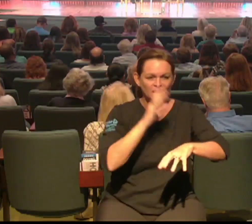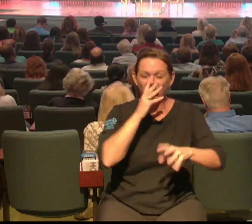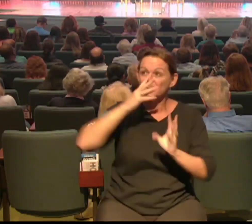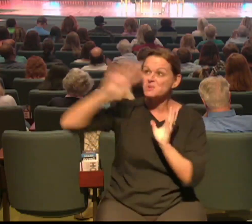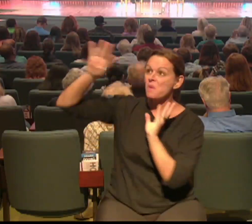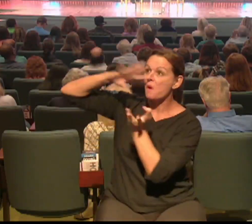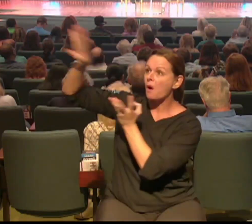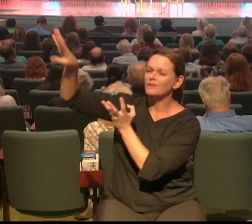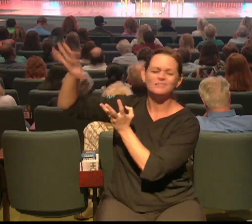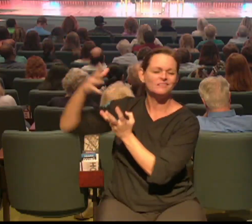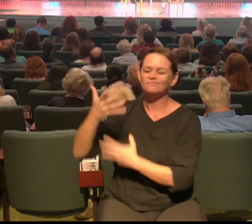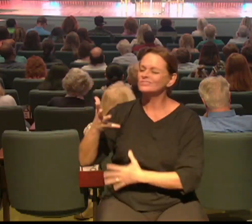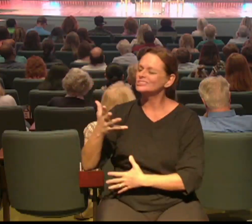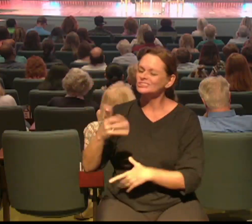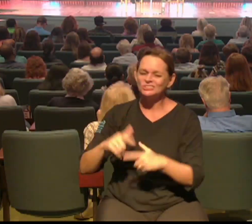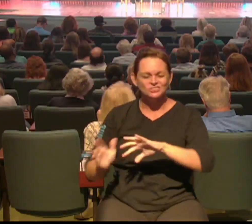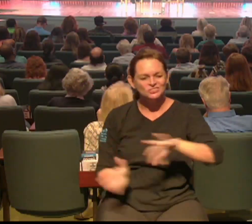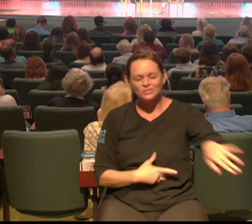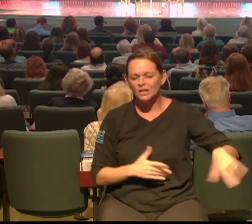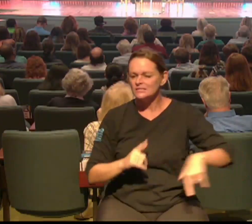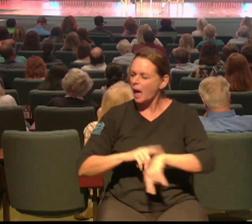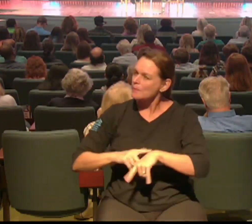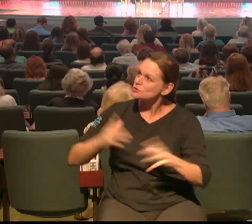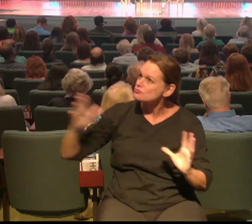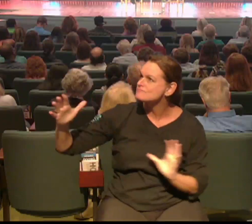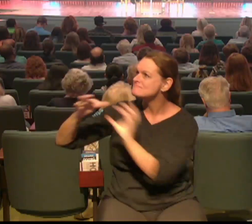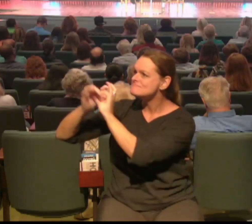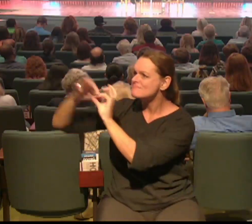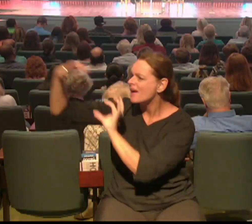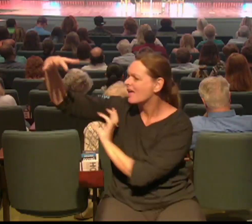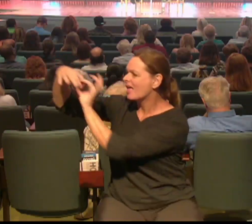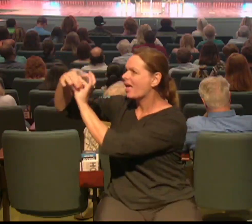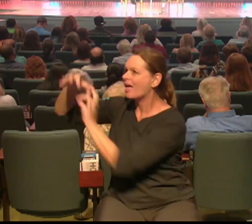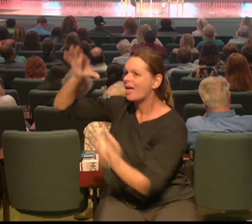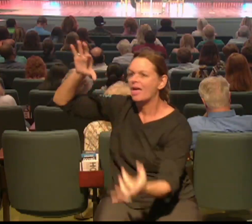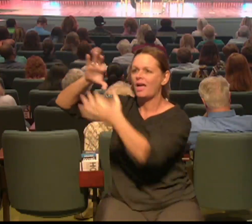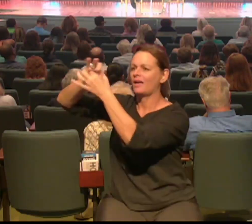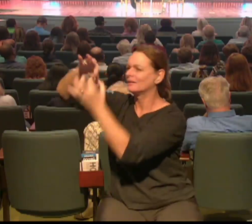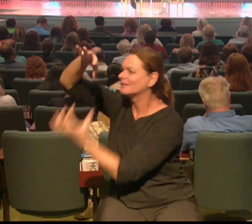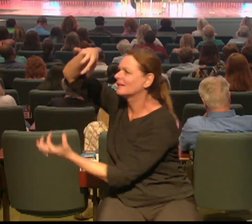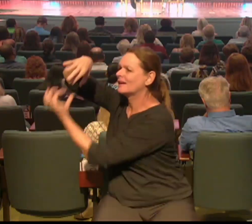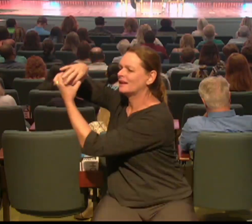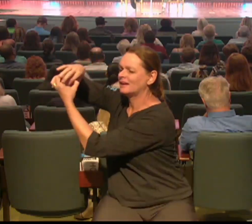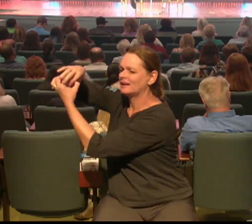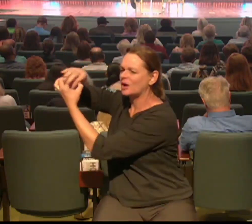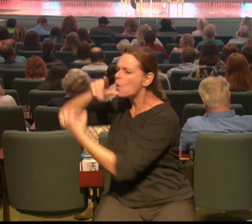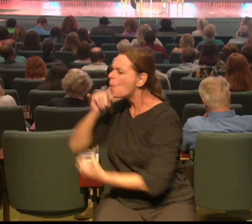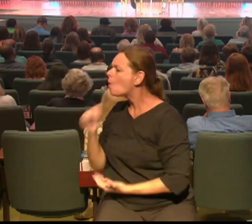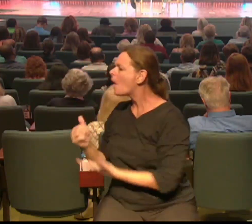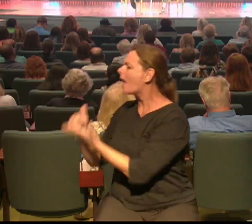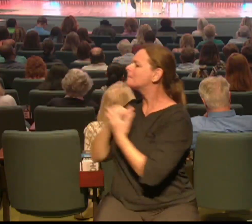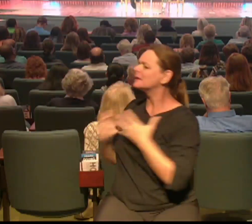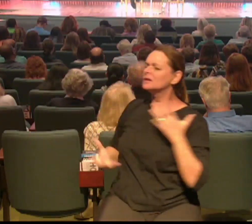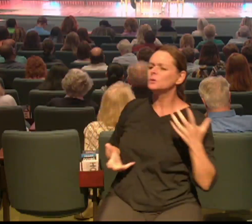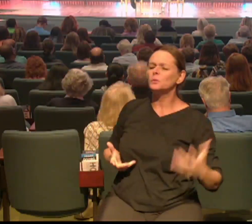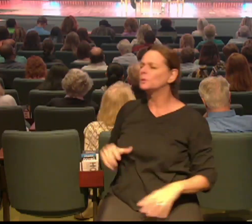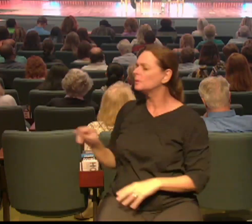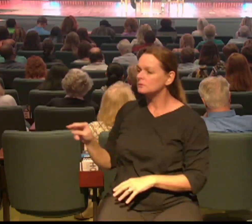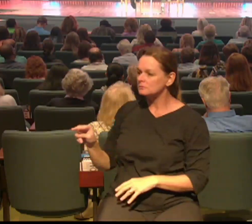follow him, he invites us to be a part of something eternal. First, he rewrites our story, and then he